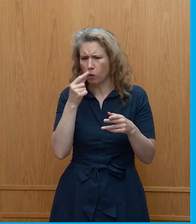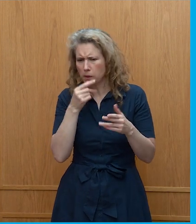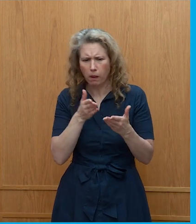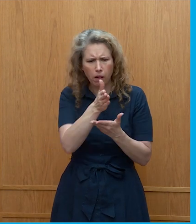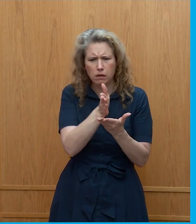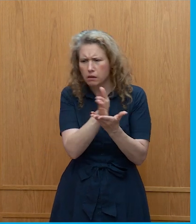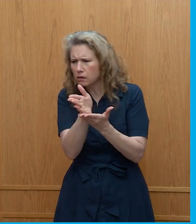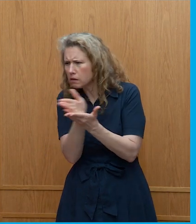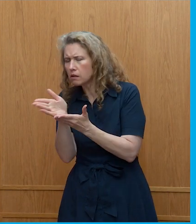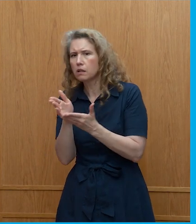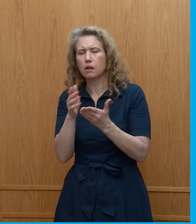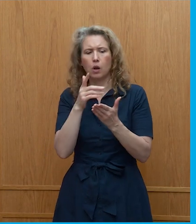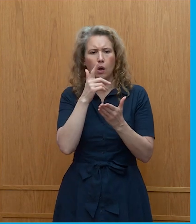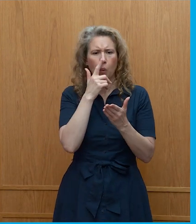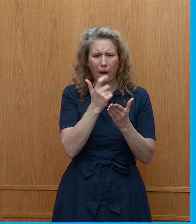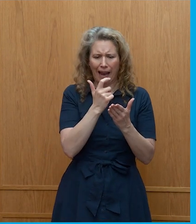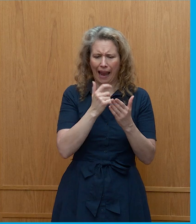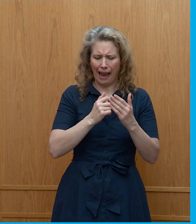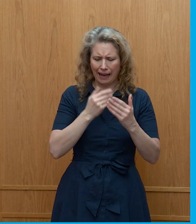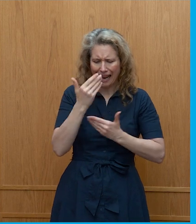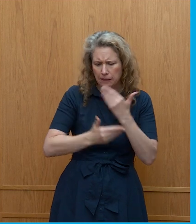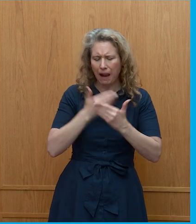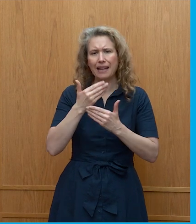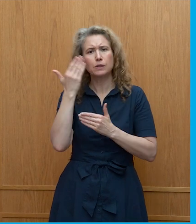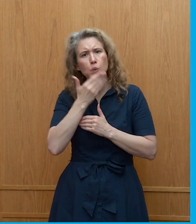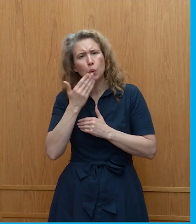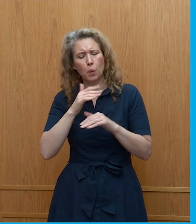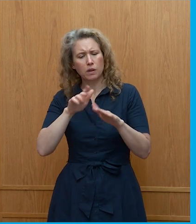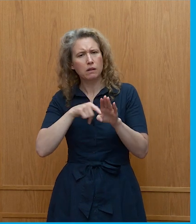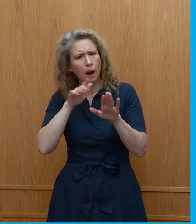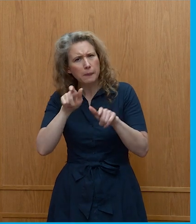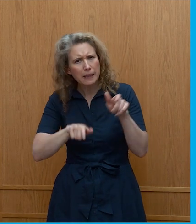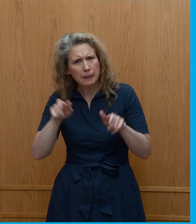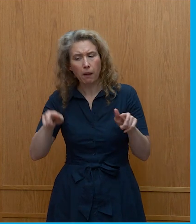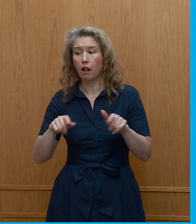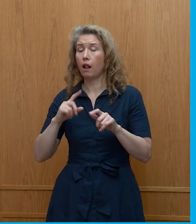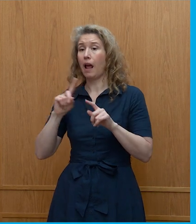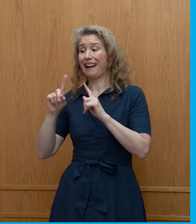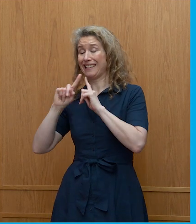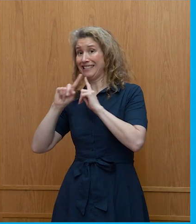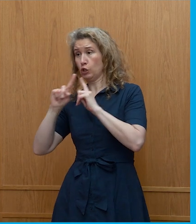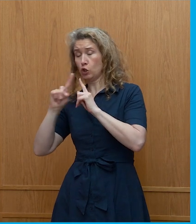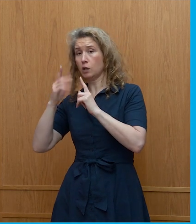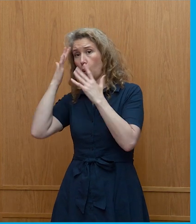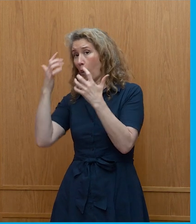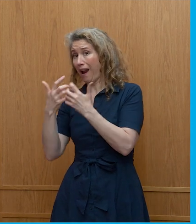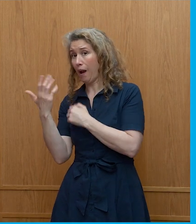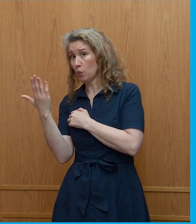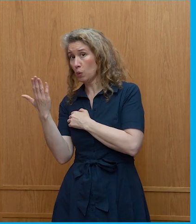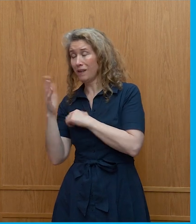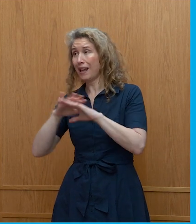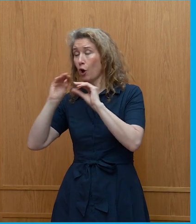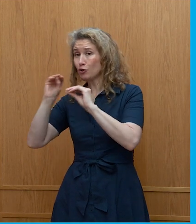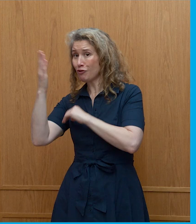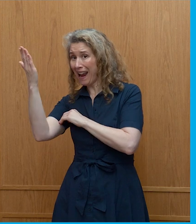structure this for young people in schools and education. And our teachers are not trained in this field